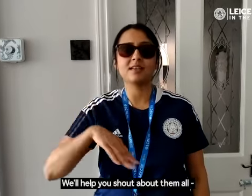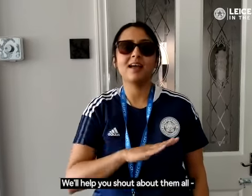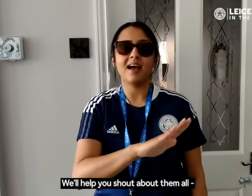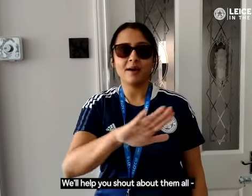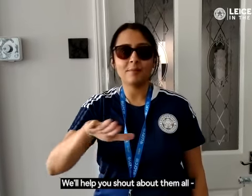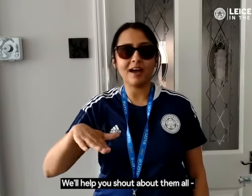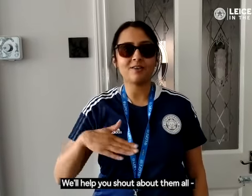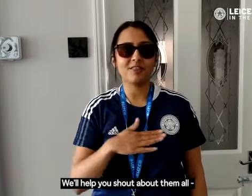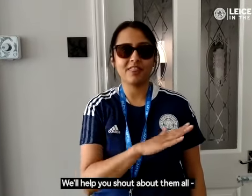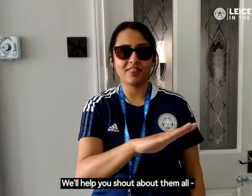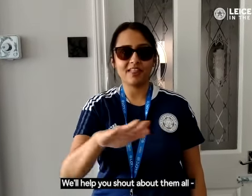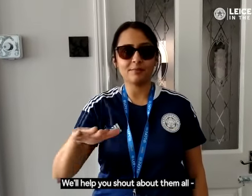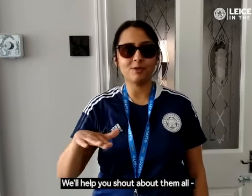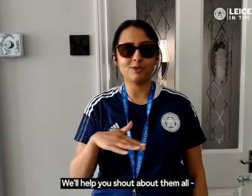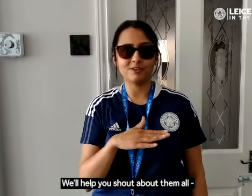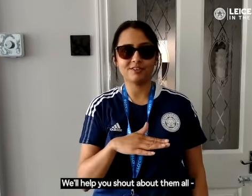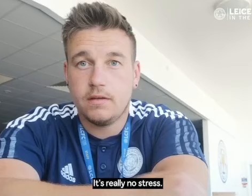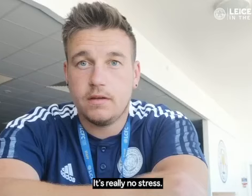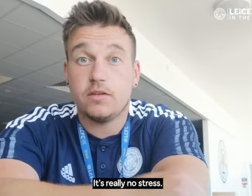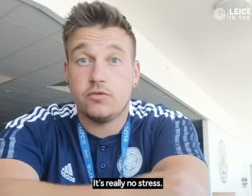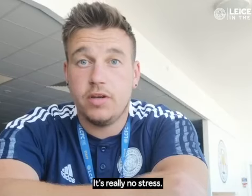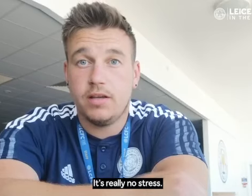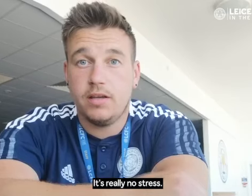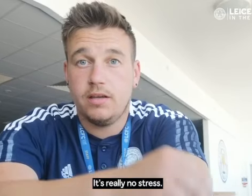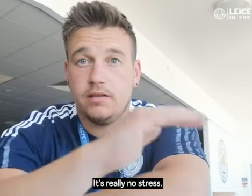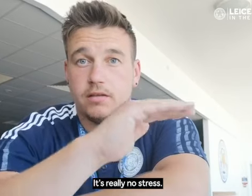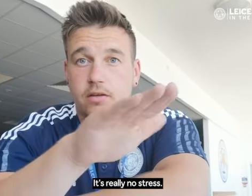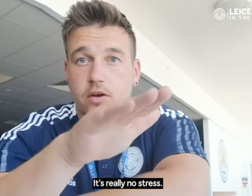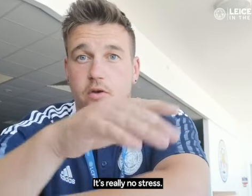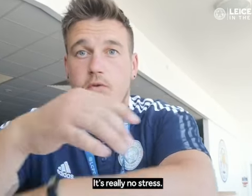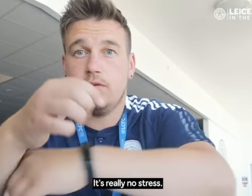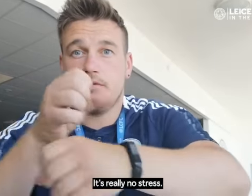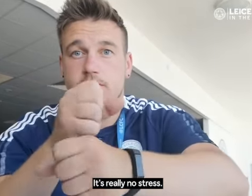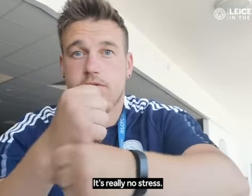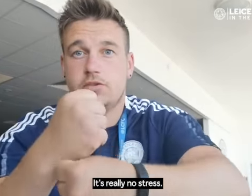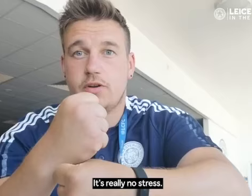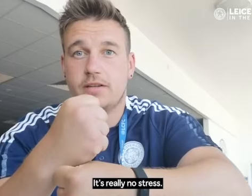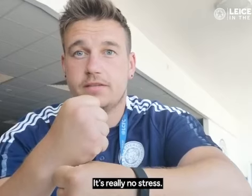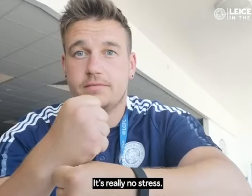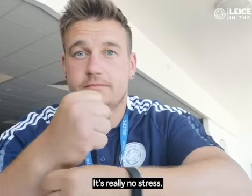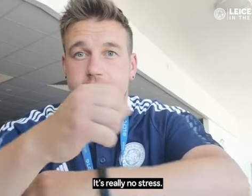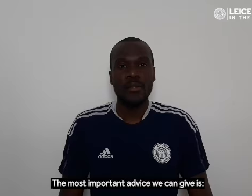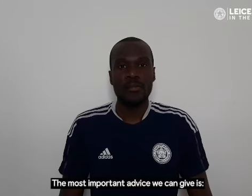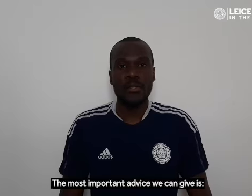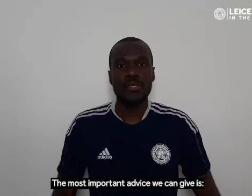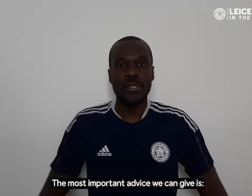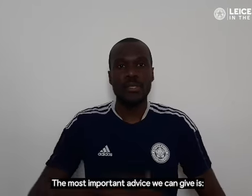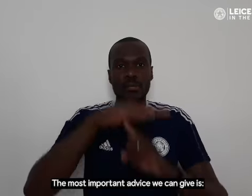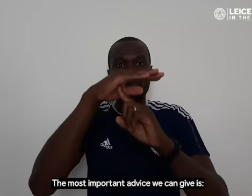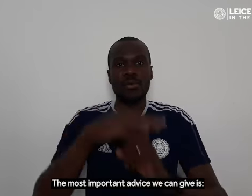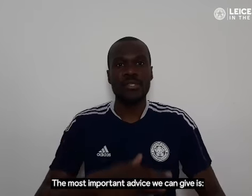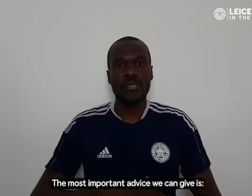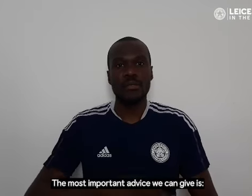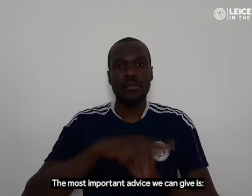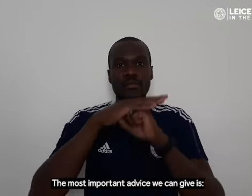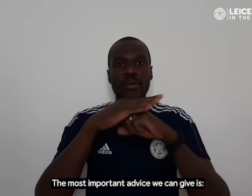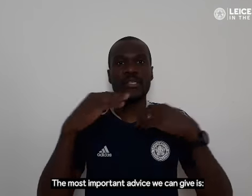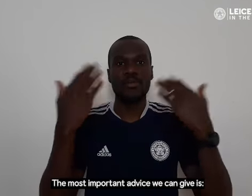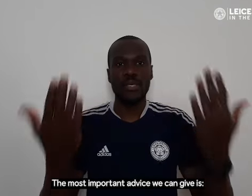about them all. It's really no stress. The most important advice we